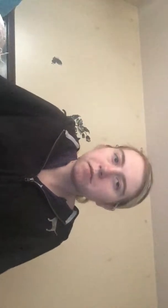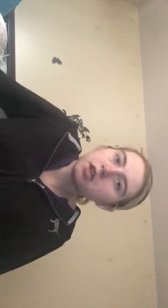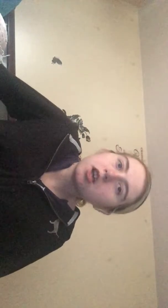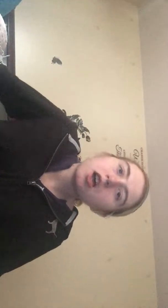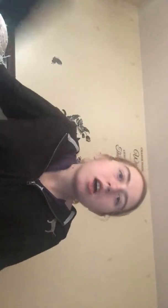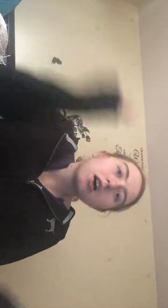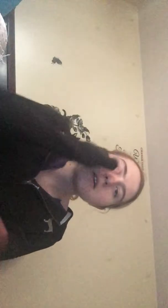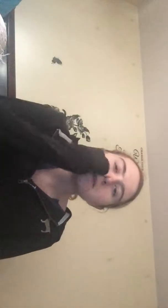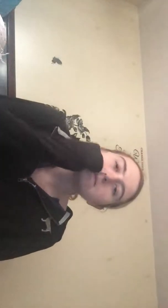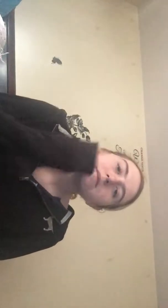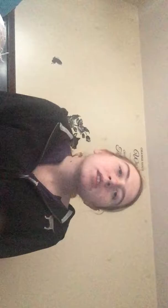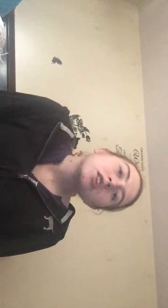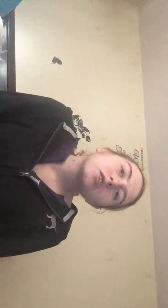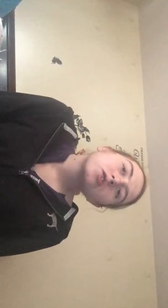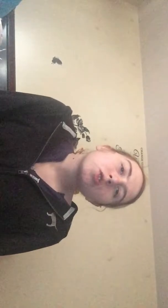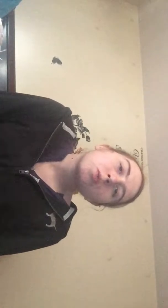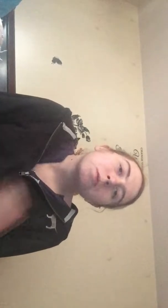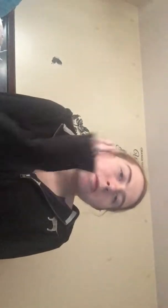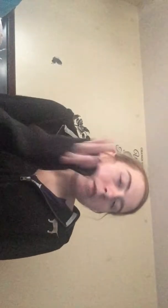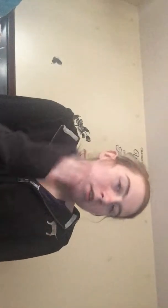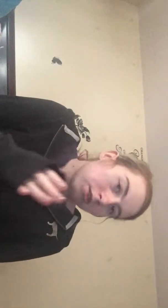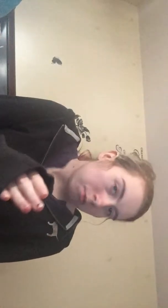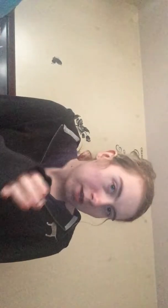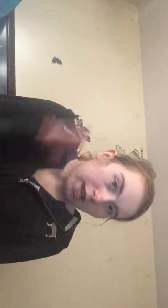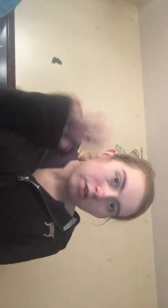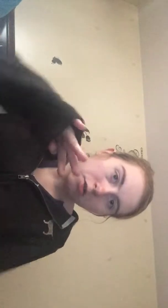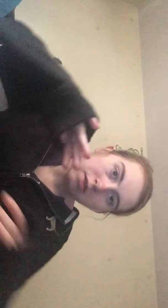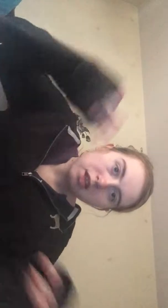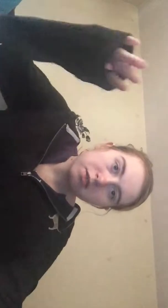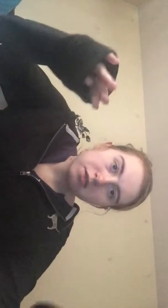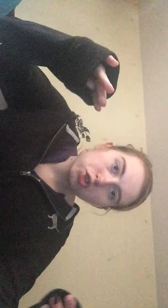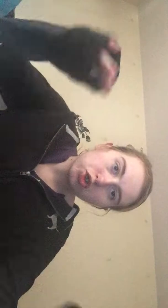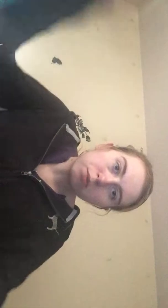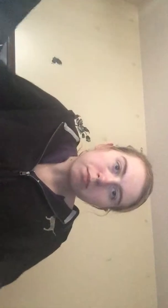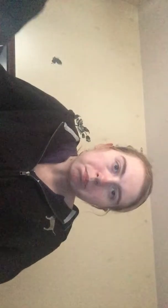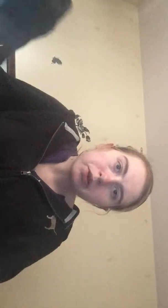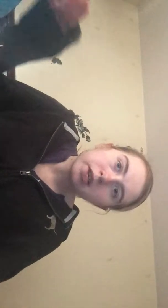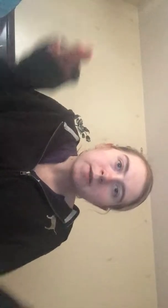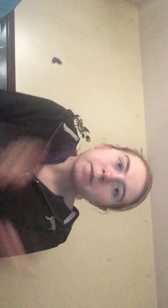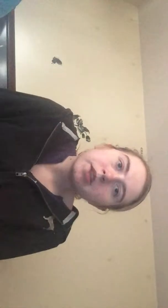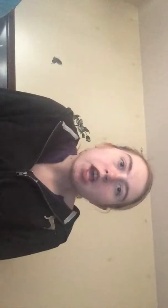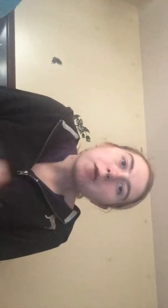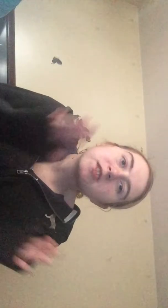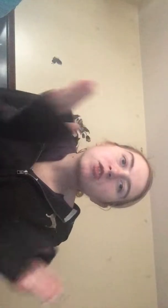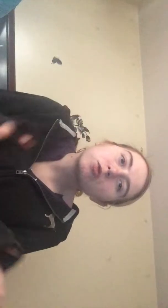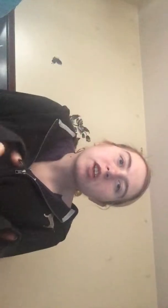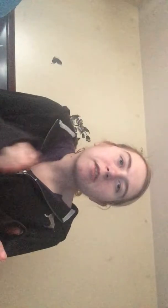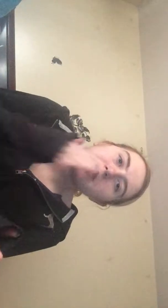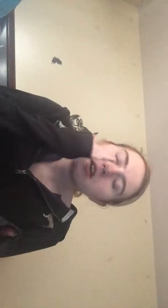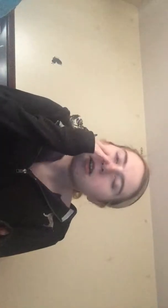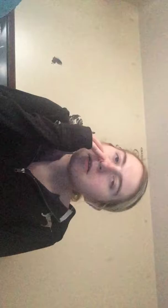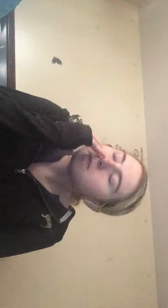um so when we went in there we had to go in the doom buggy I was so terrified um